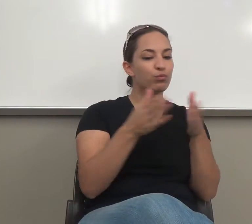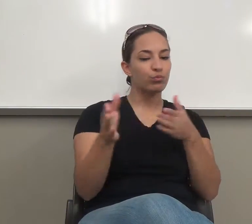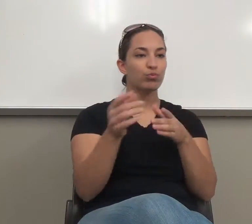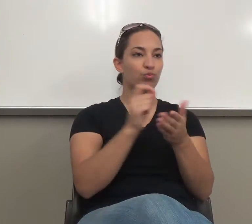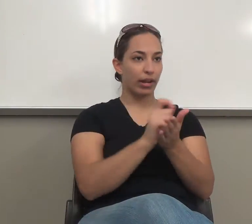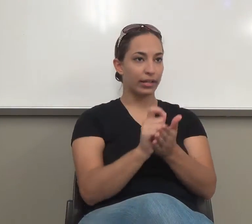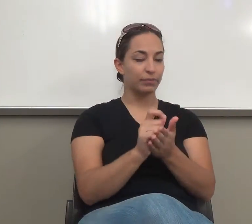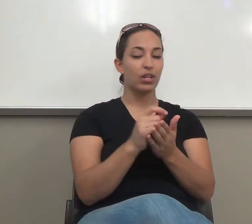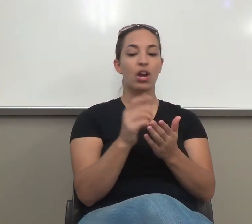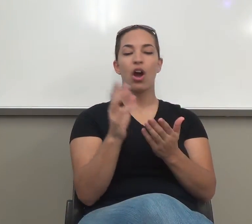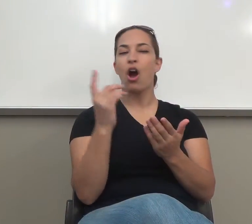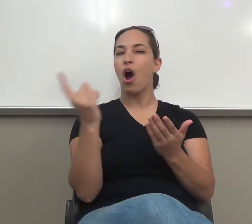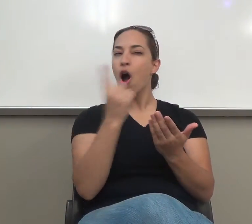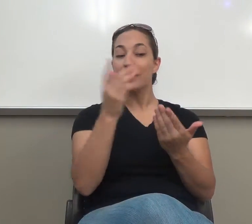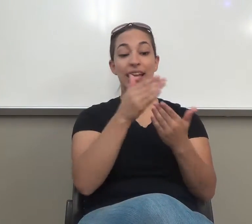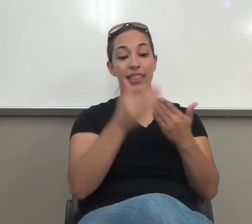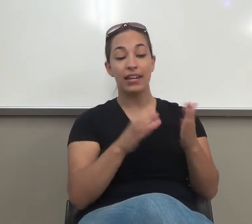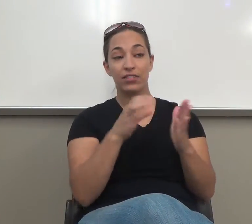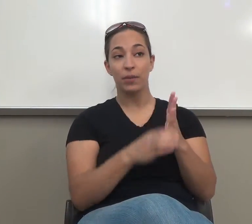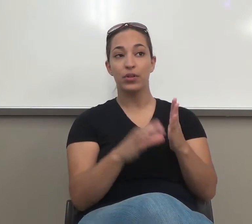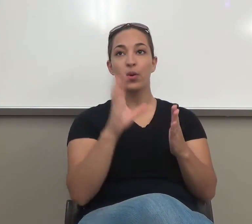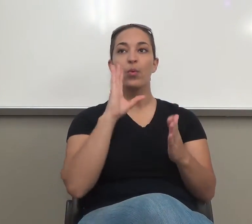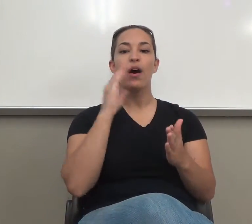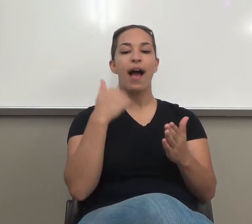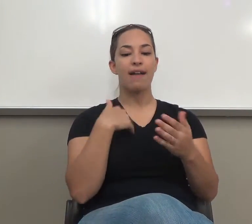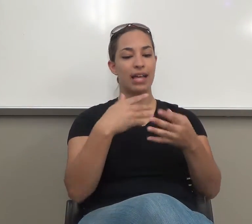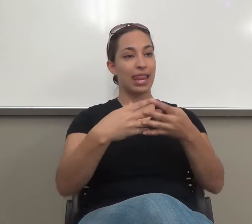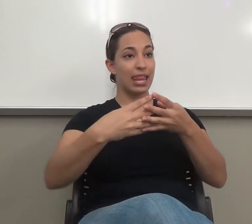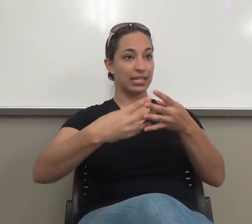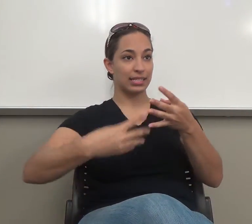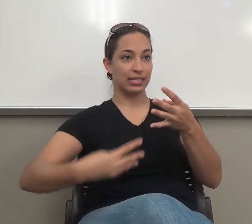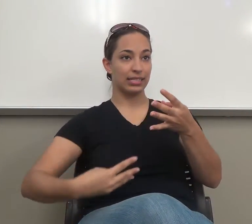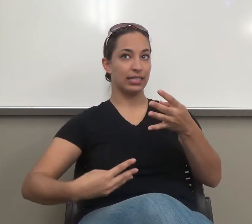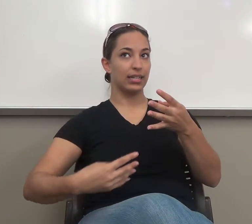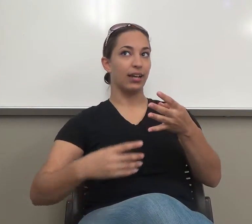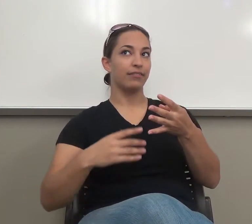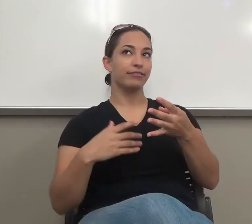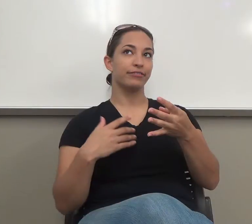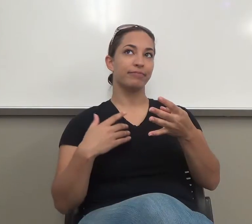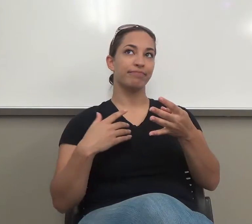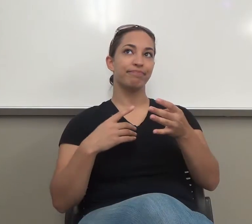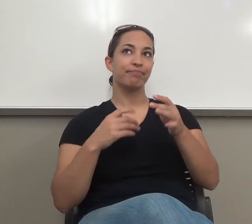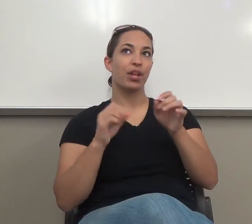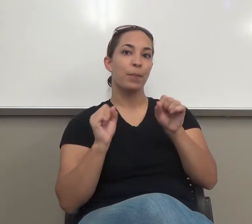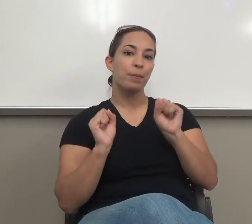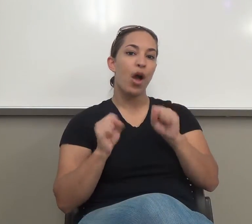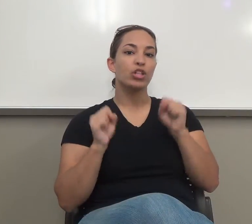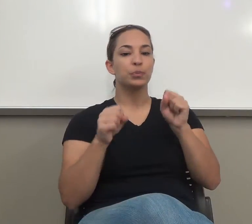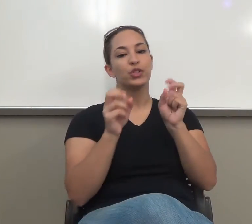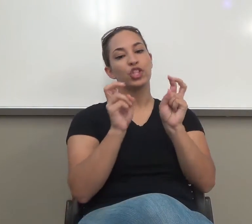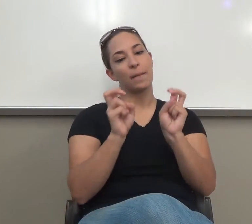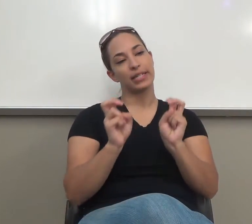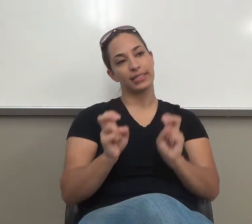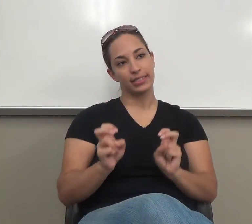a list of possible topics. You can,